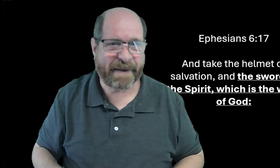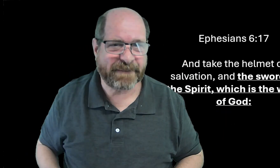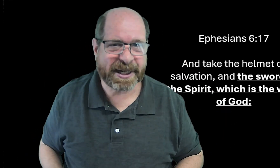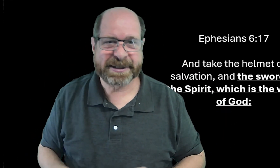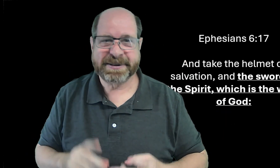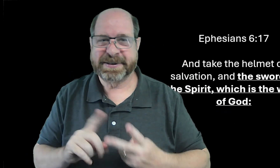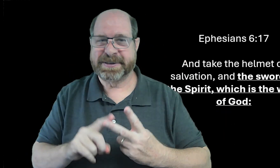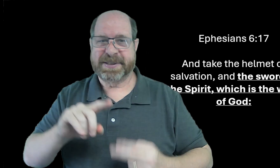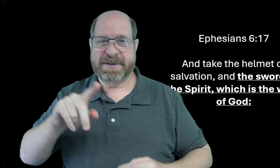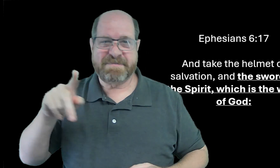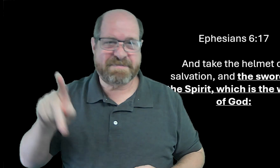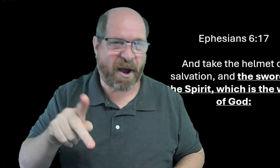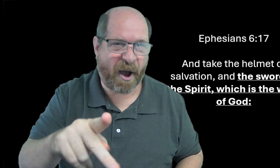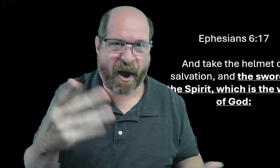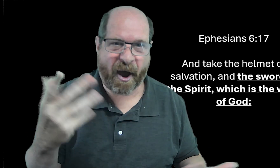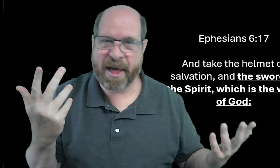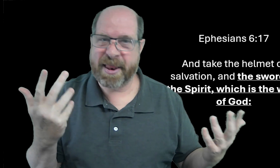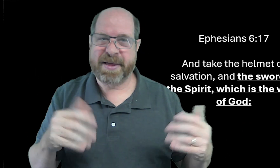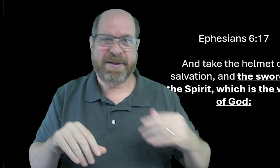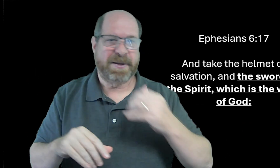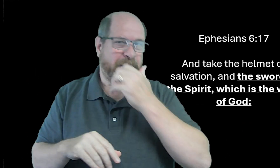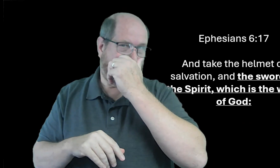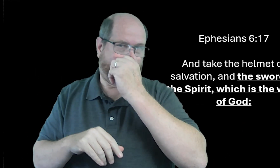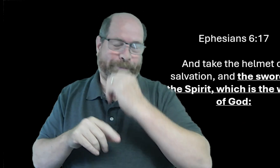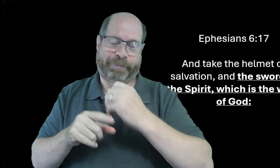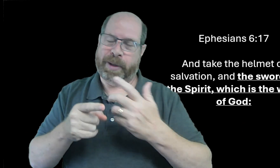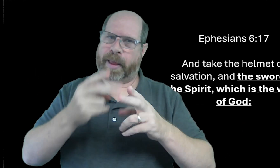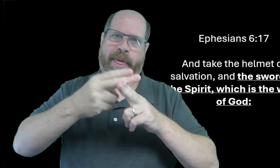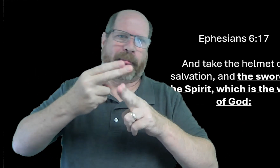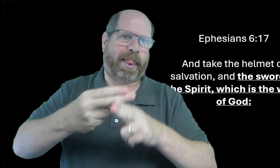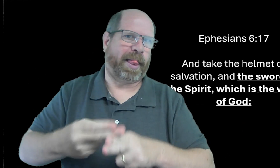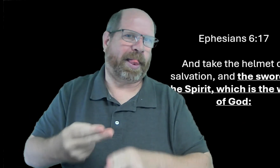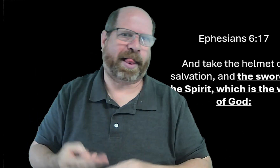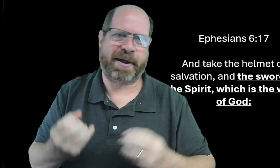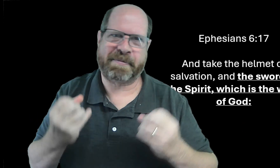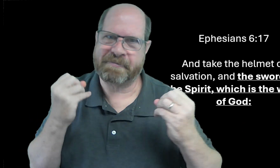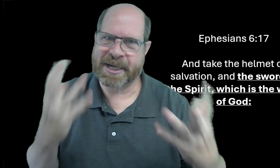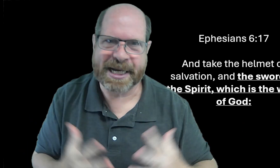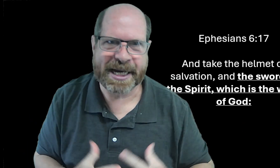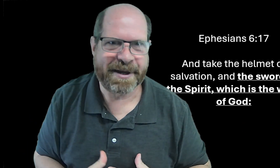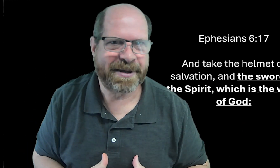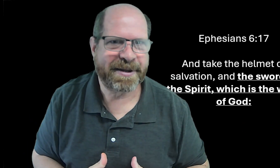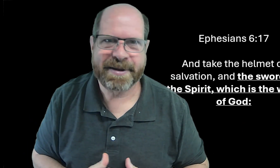moses david paul there are many many different authors